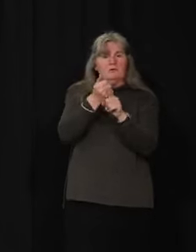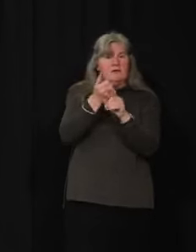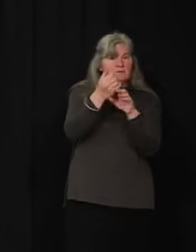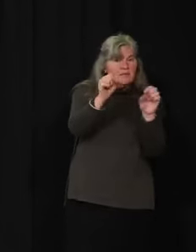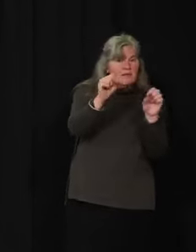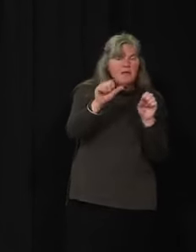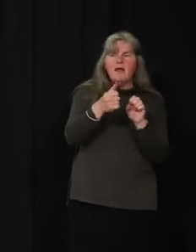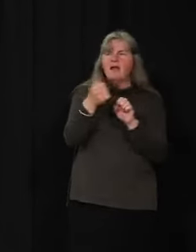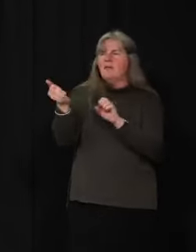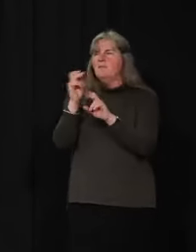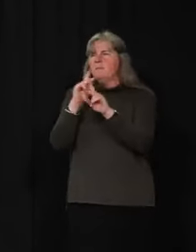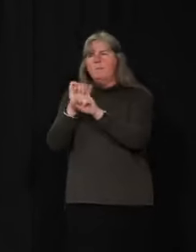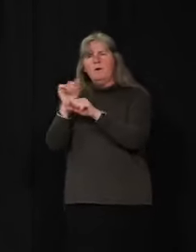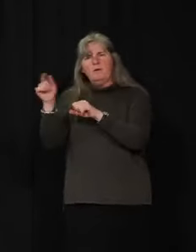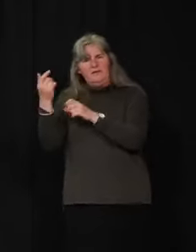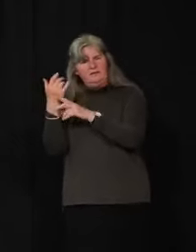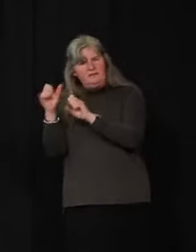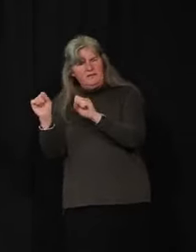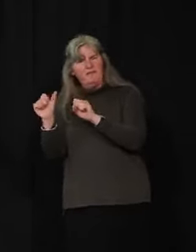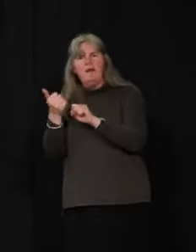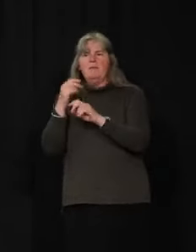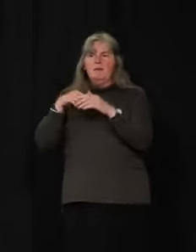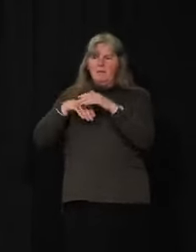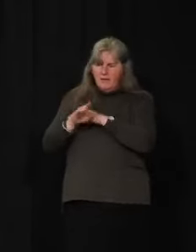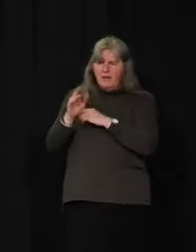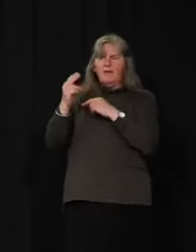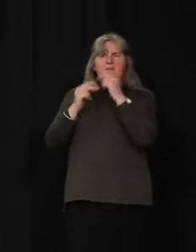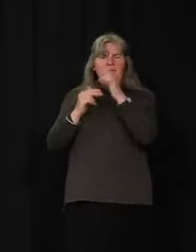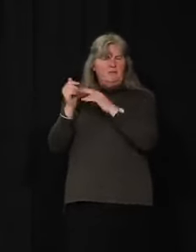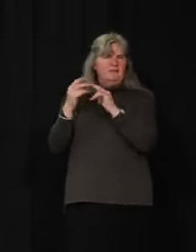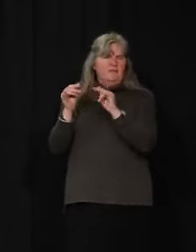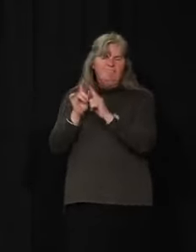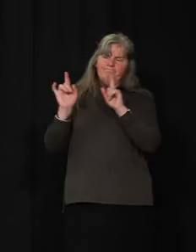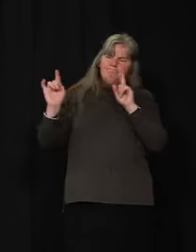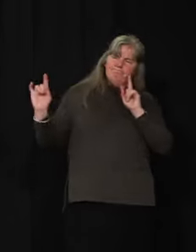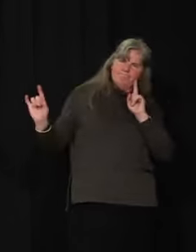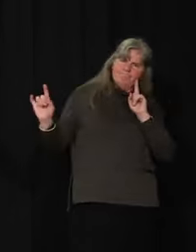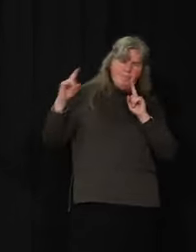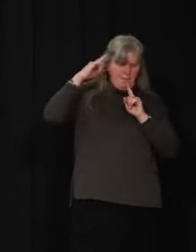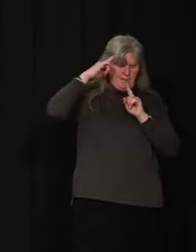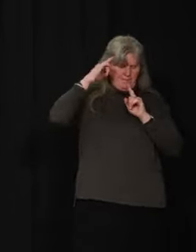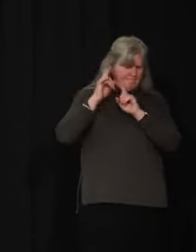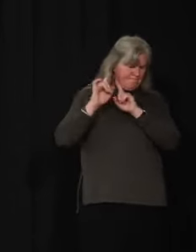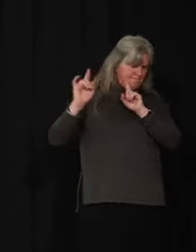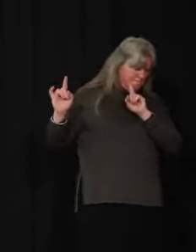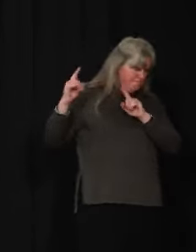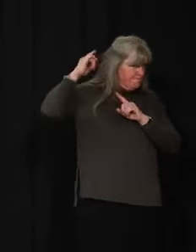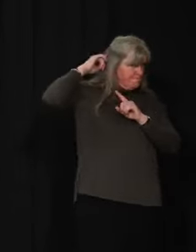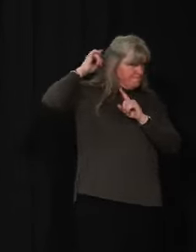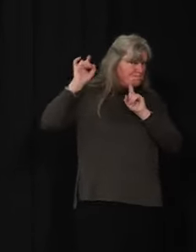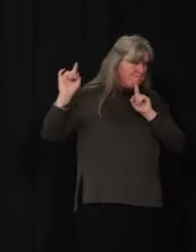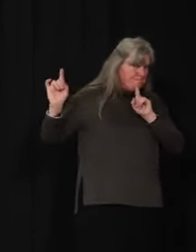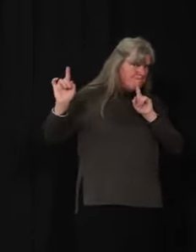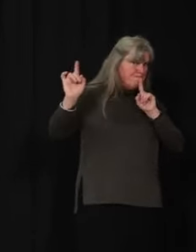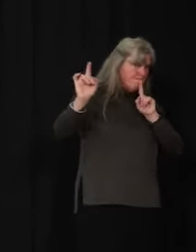safe by practicing Safe 6 and by practicing the social distancing measures when you're out shopping in our communities.